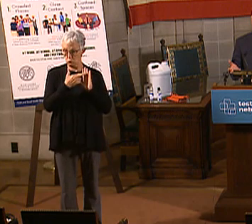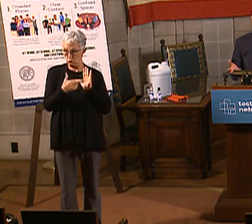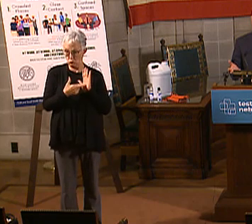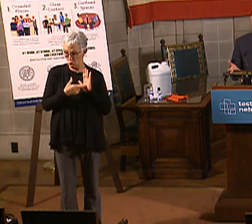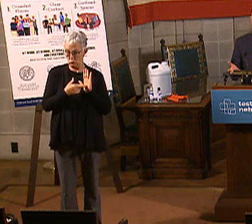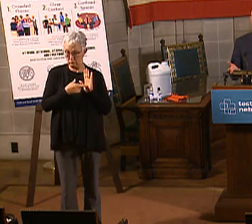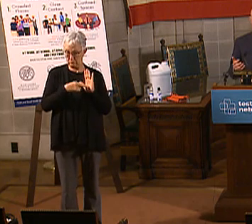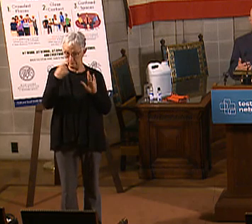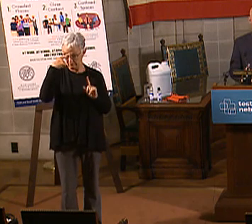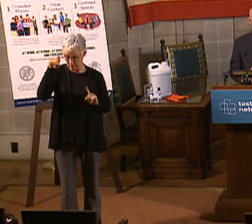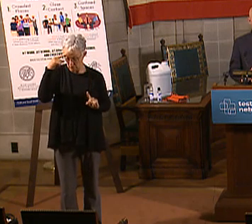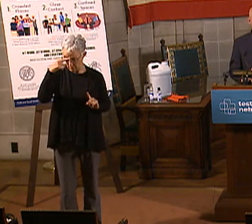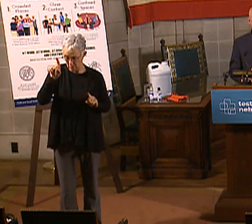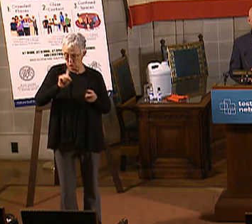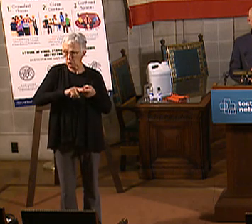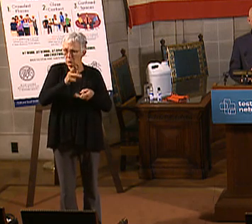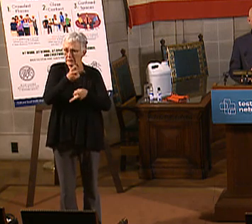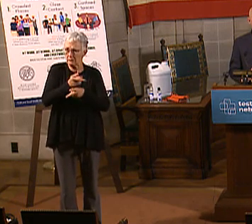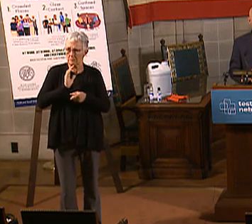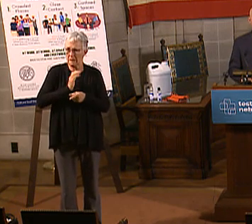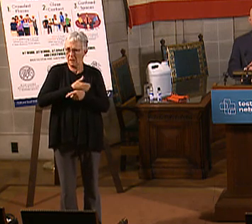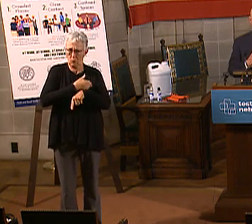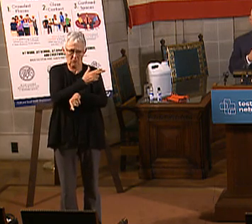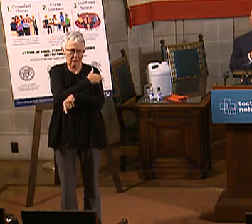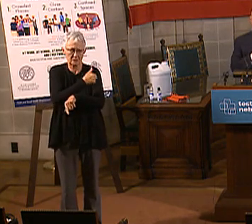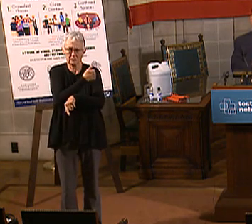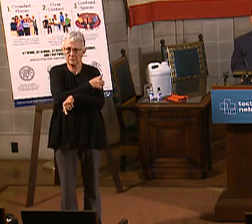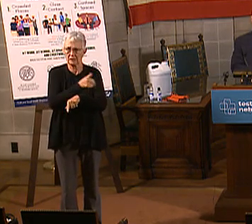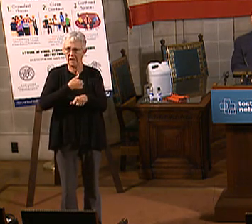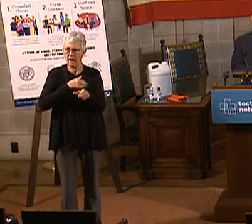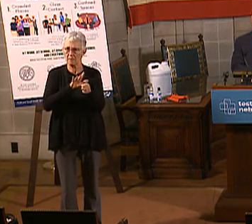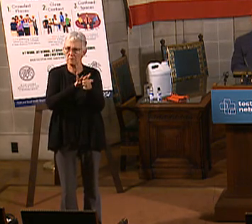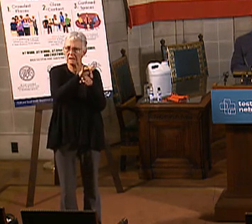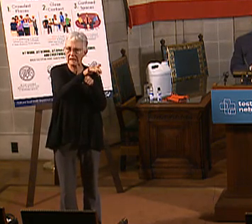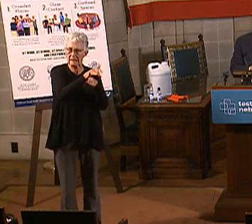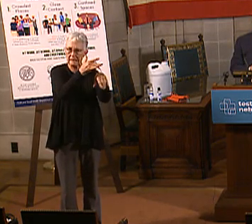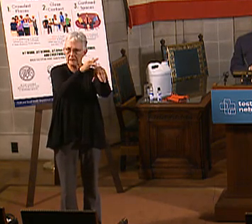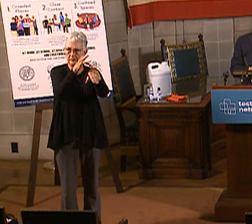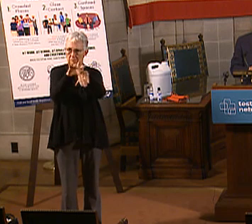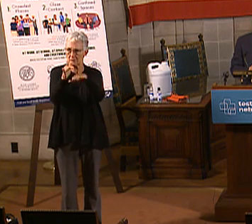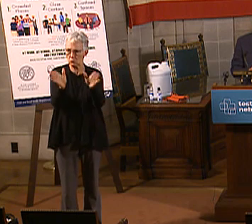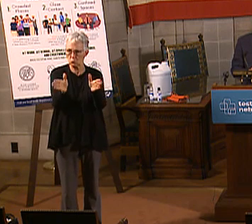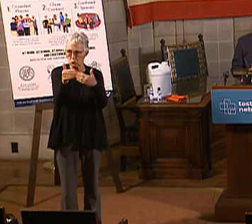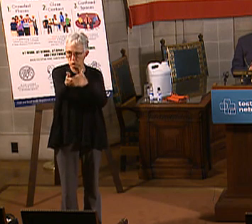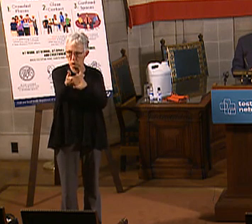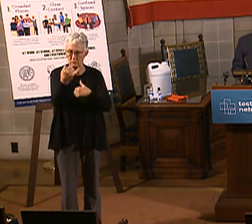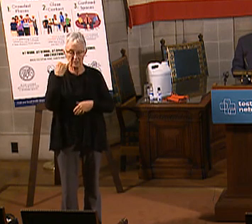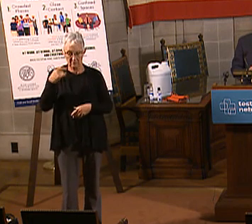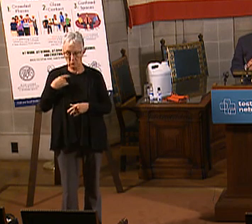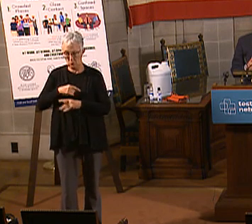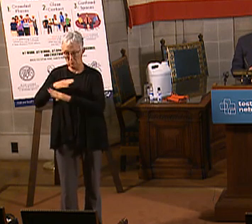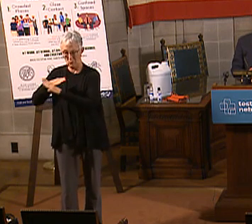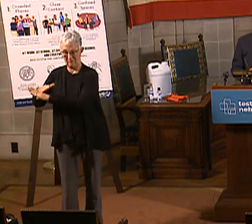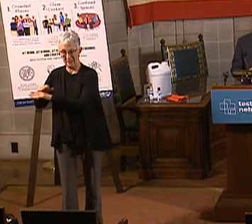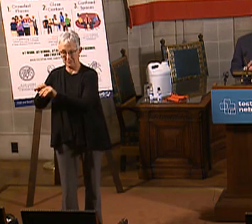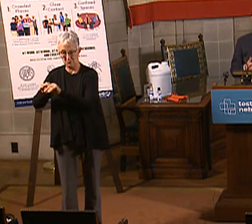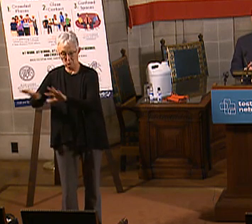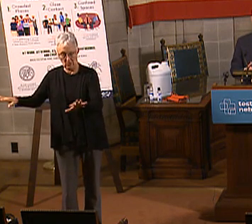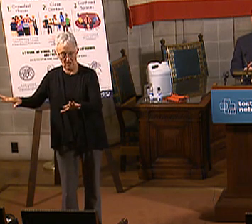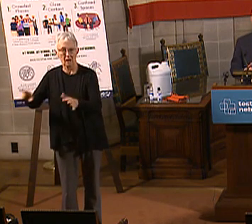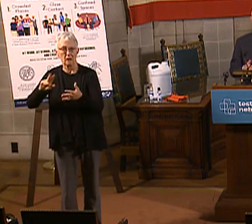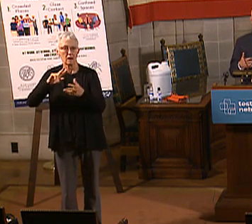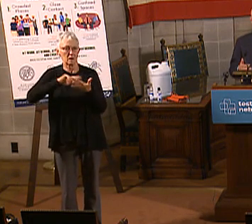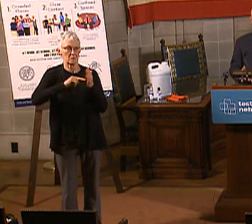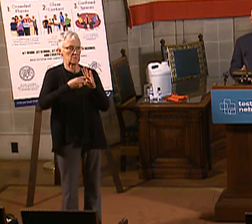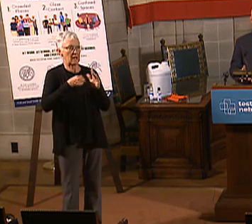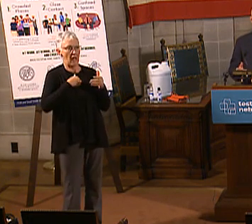designed around trying to preserve our hospital capacity. So by slowing the spread of the virus, we can make sure that we provide that hospital bed, that ICU bed, that